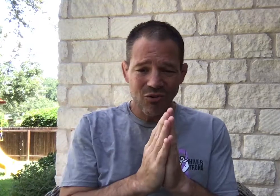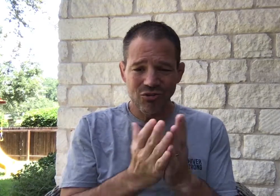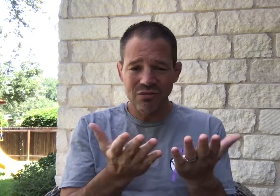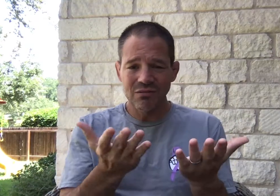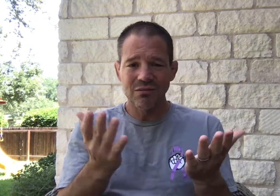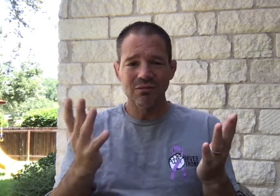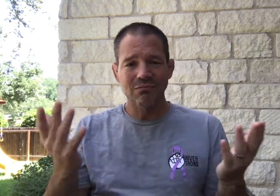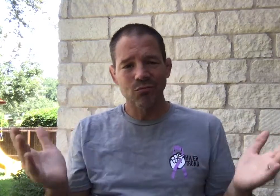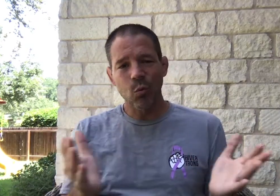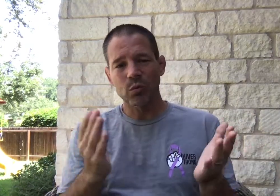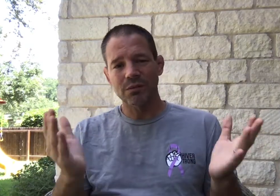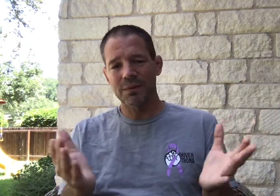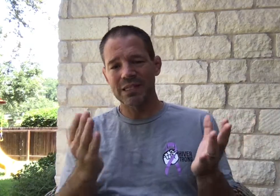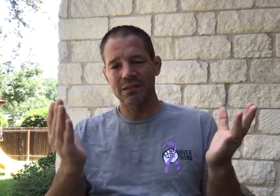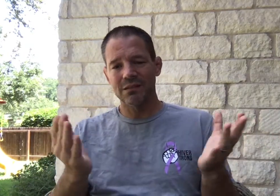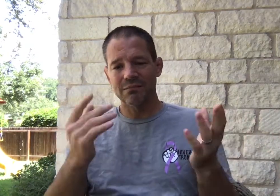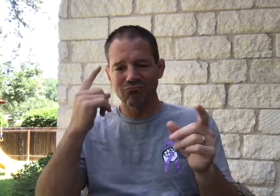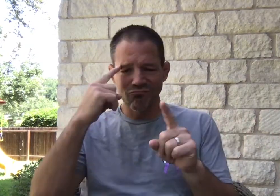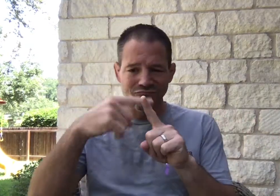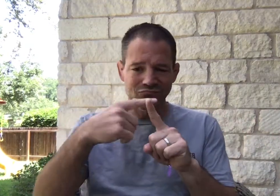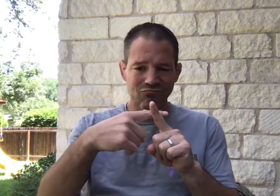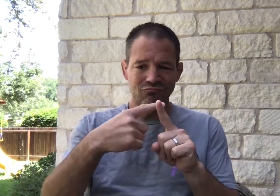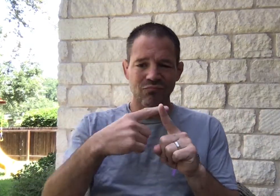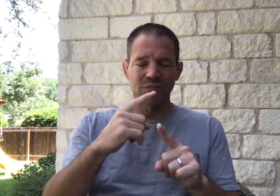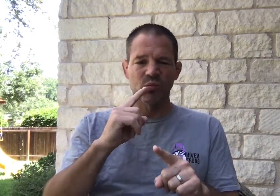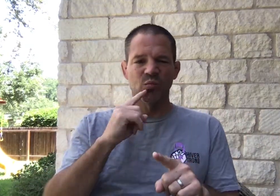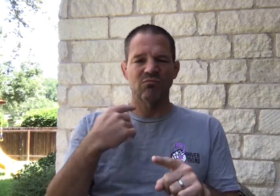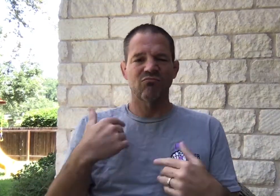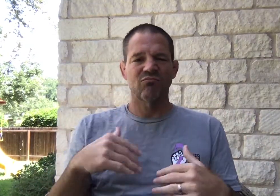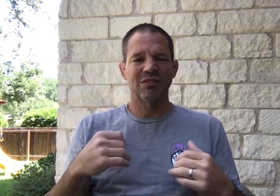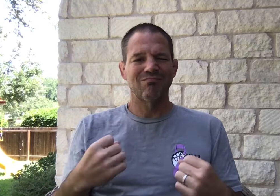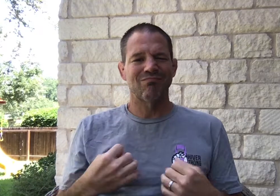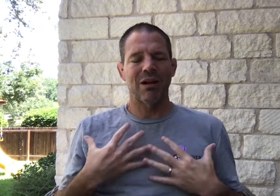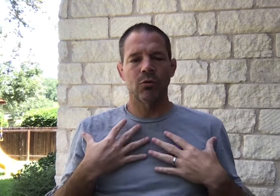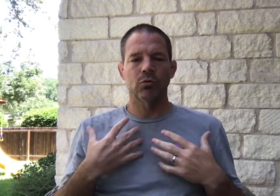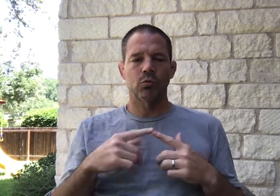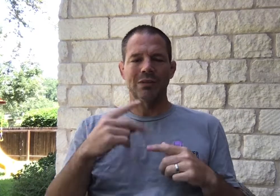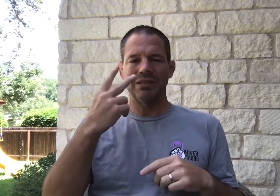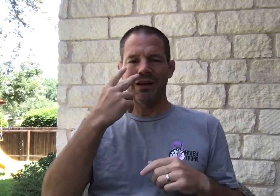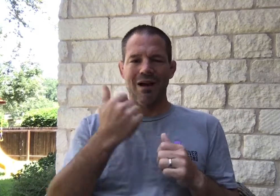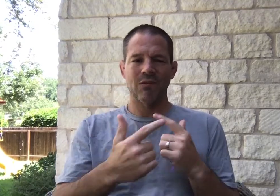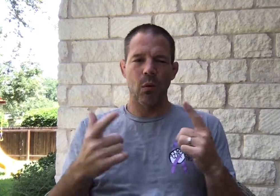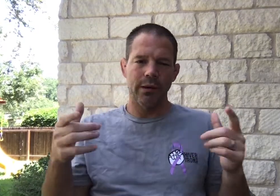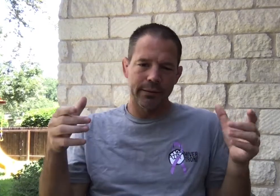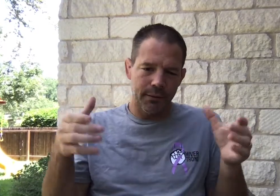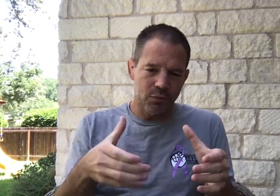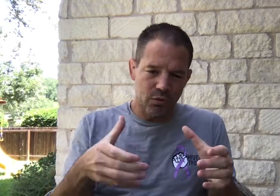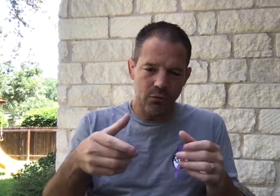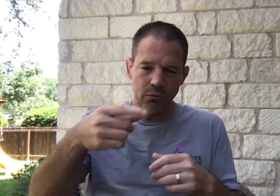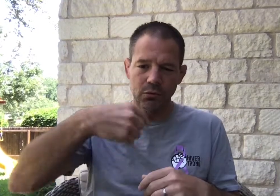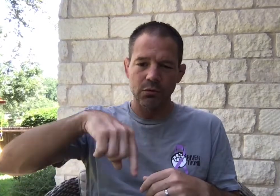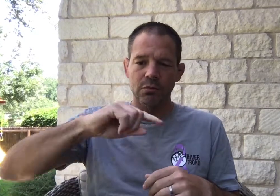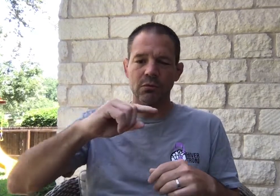your prayers, your encouragement, your positive thoughts. It just is so inspirational to see everyone coming together